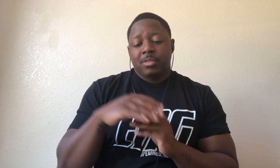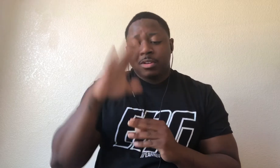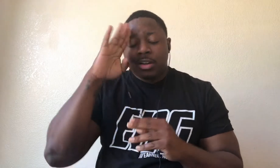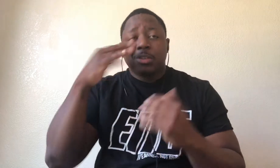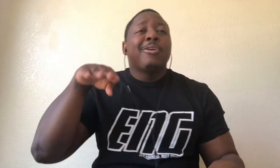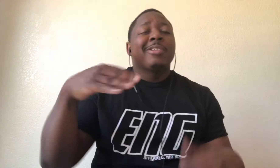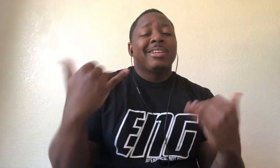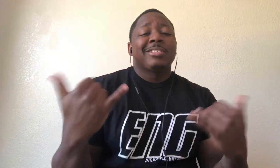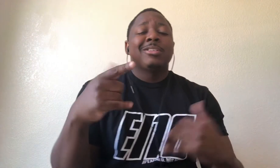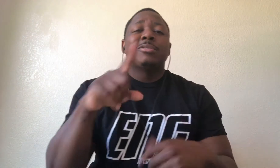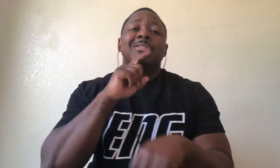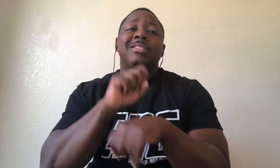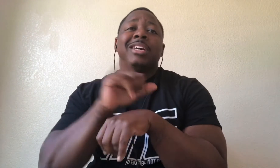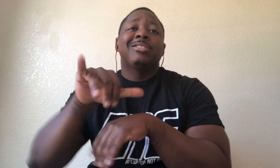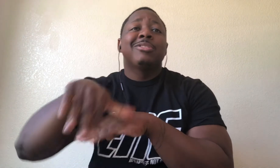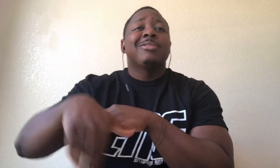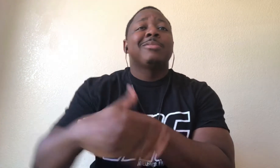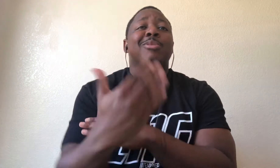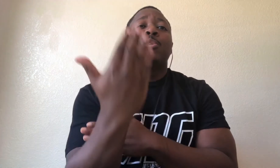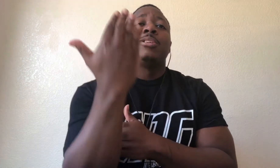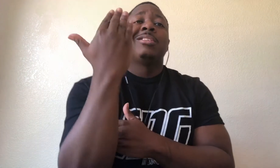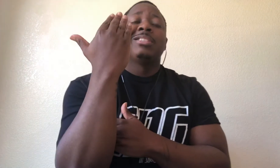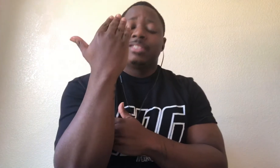No, this time you stay till the morning